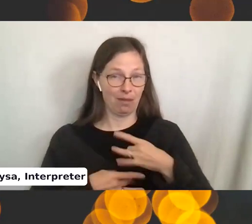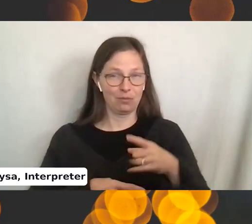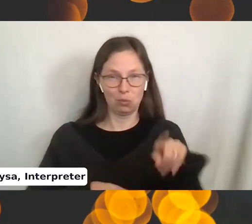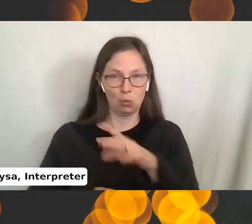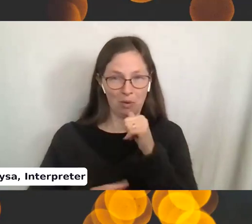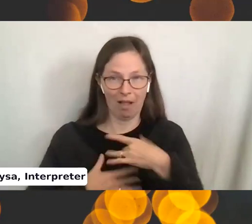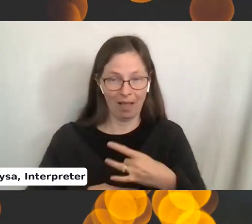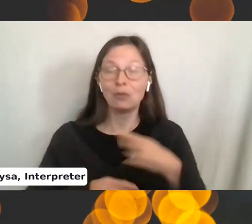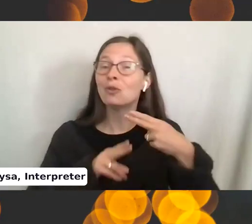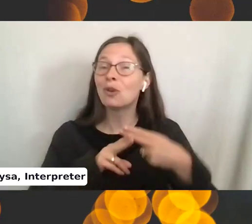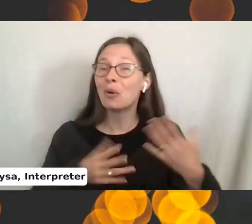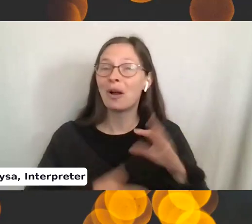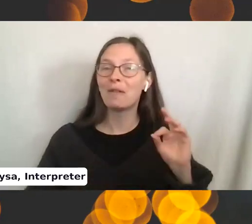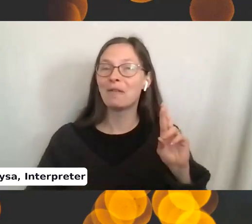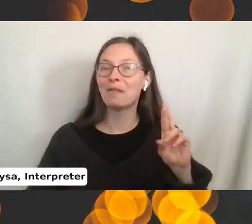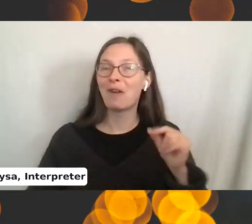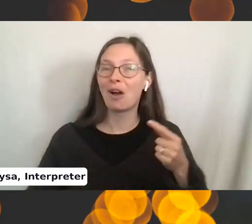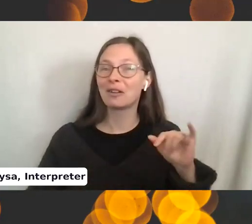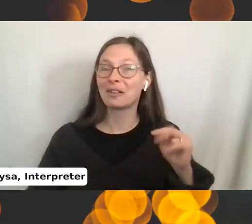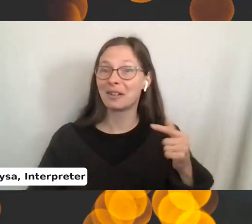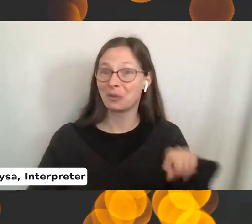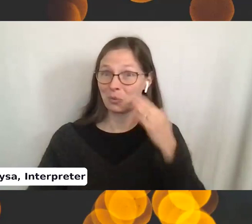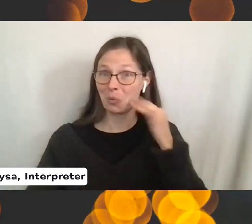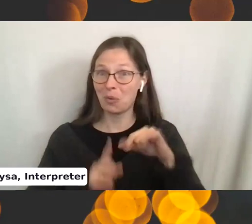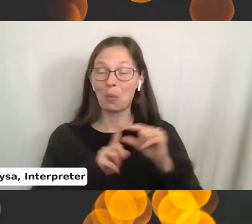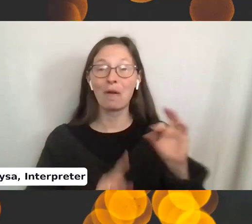frogging. Does anyone here know what frogging is?